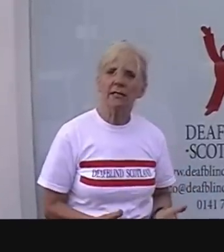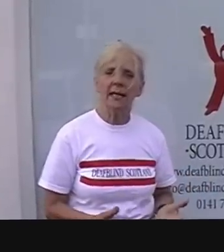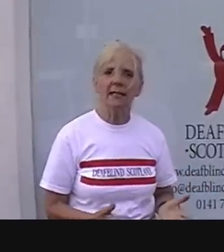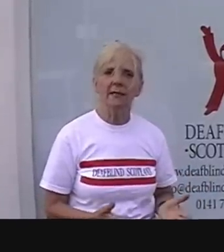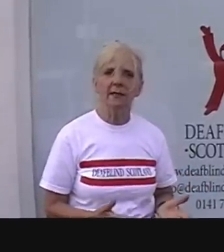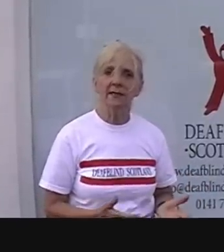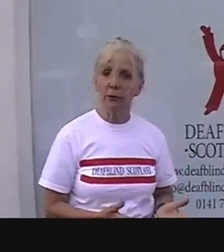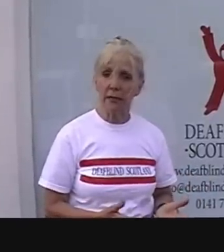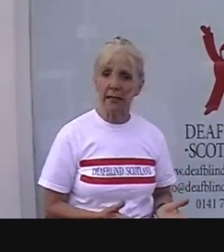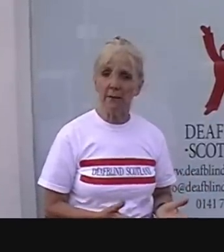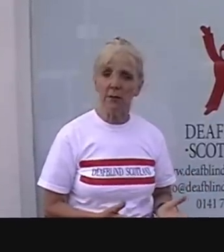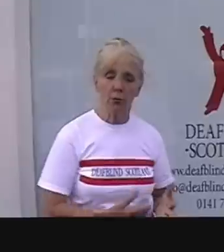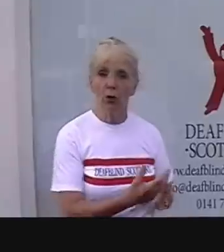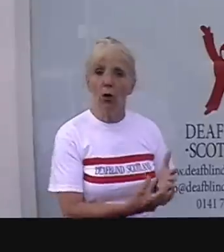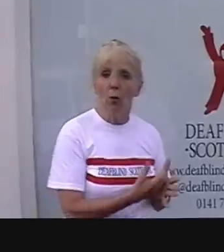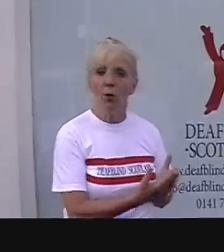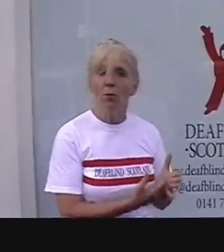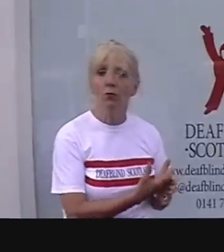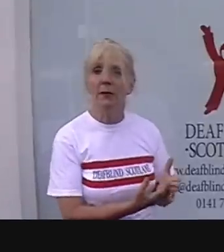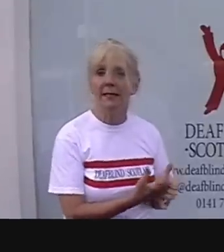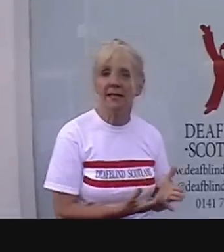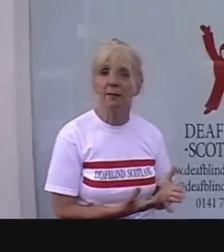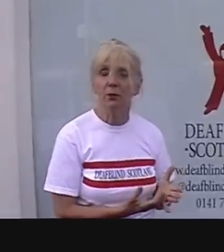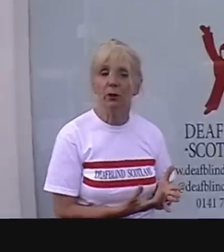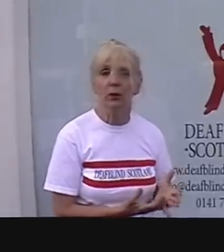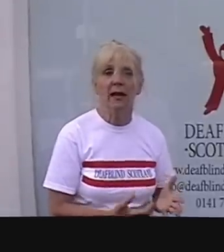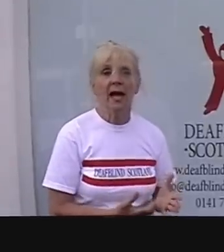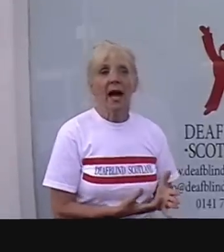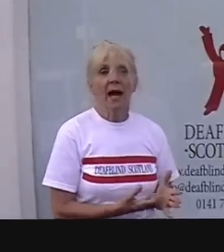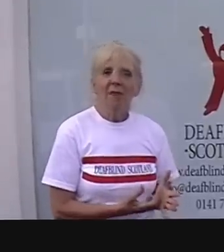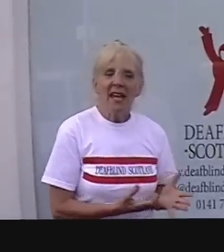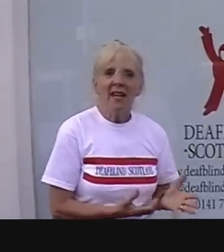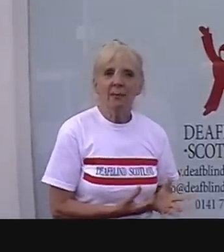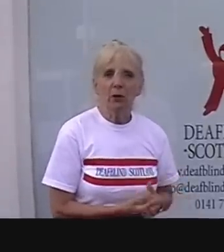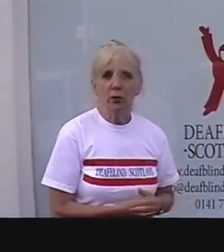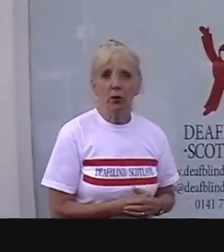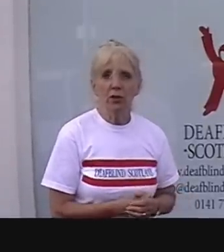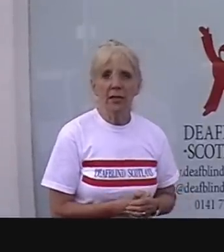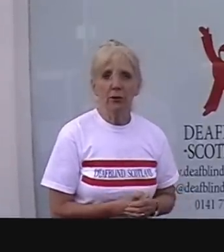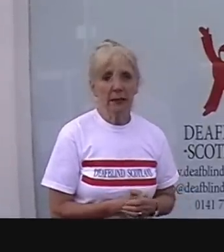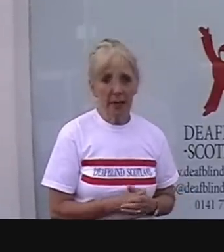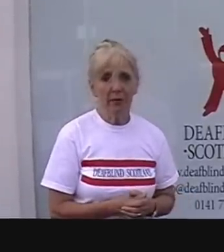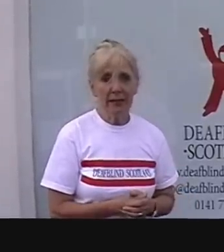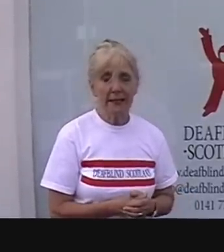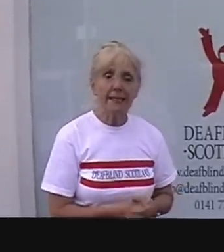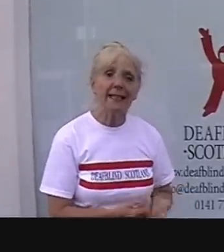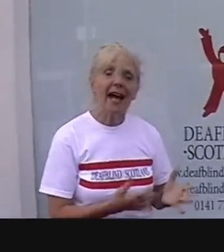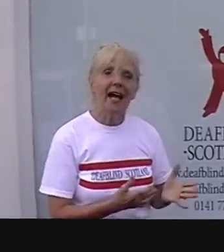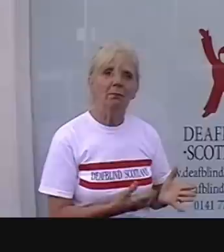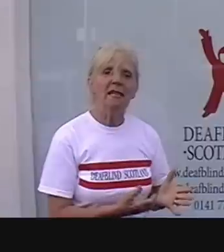in the Celtic games there's a lot more movement and excitement going on A, that's because watching Celtic can be very exciting and B,